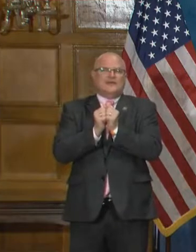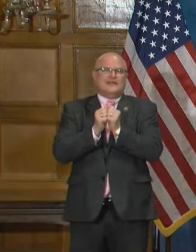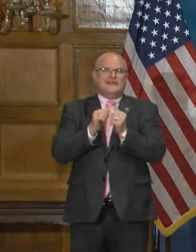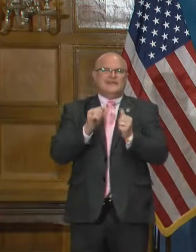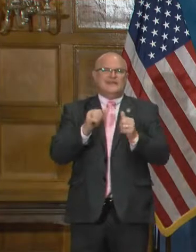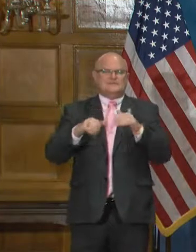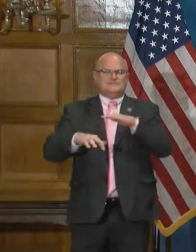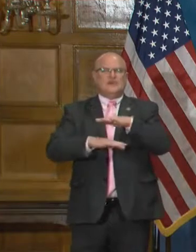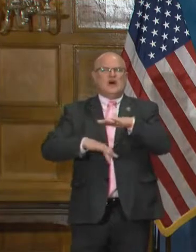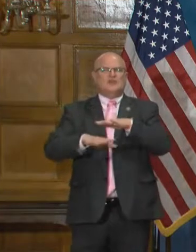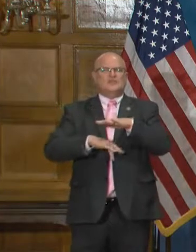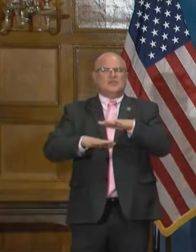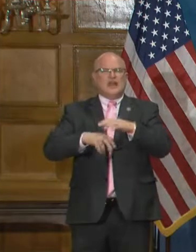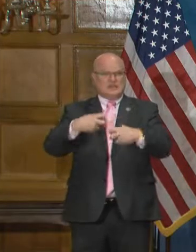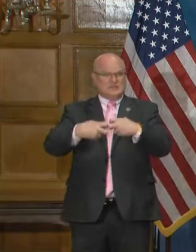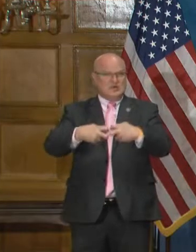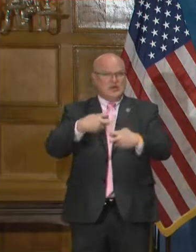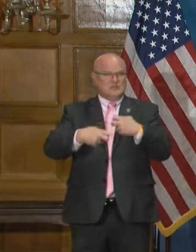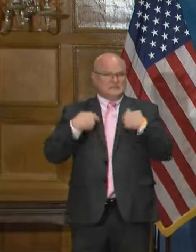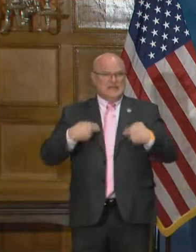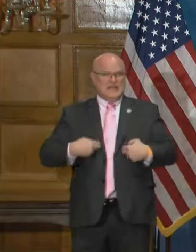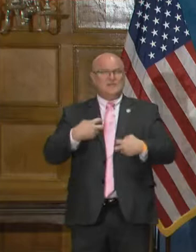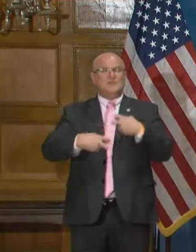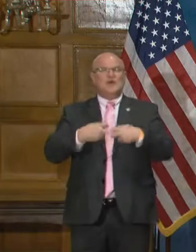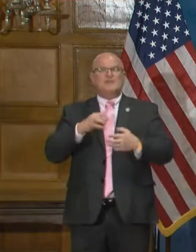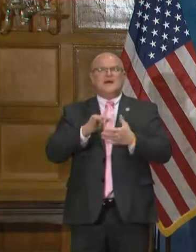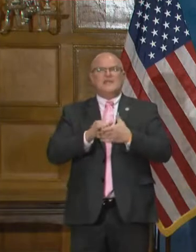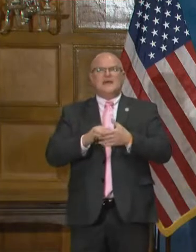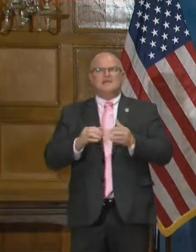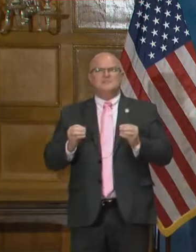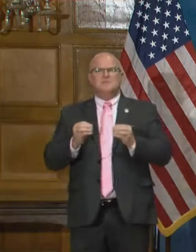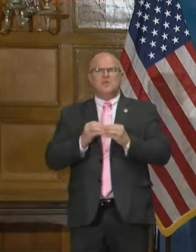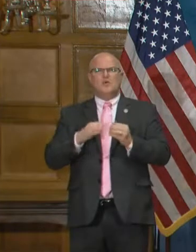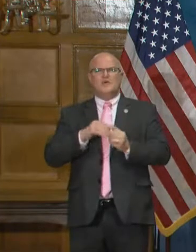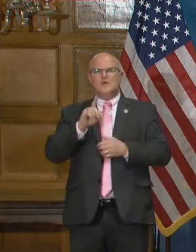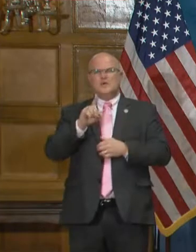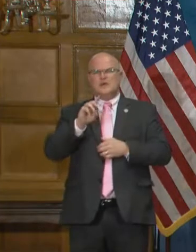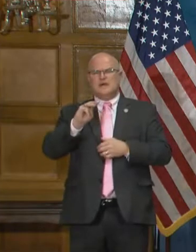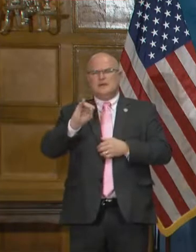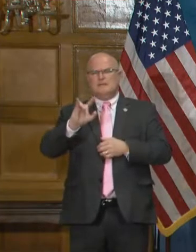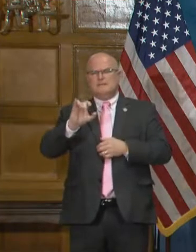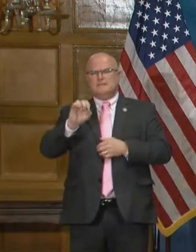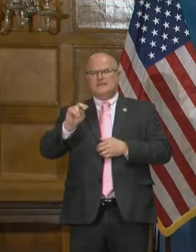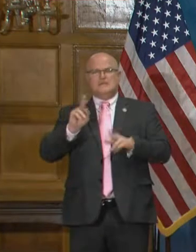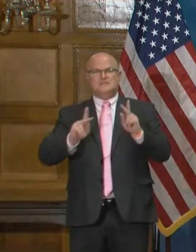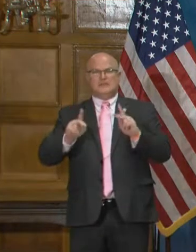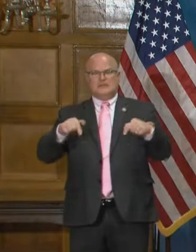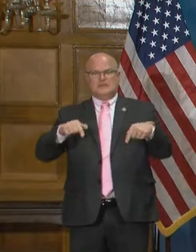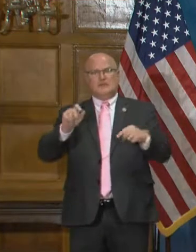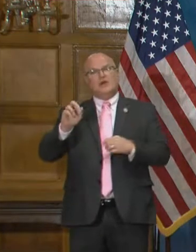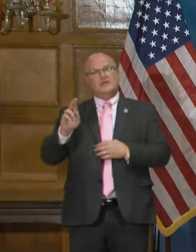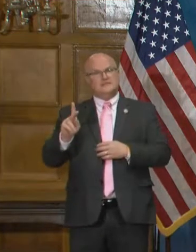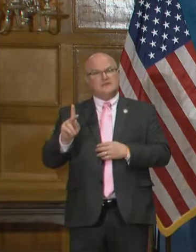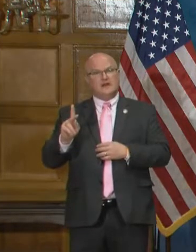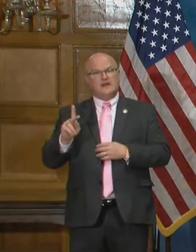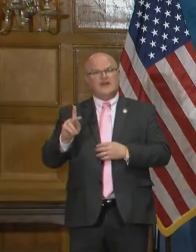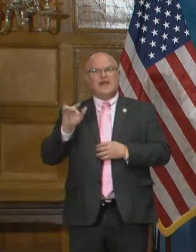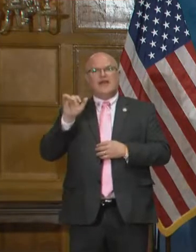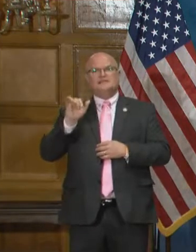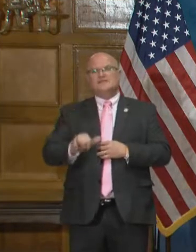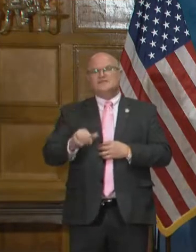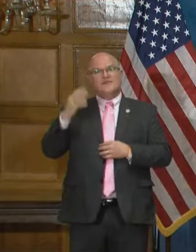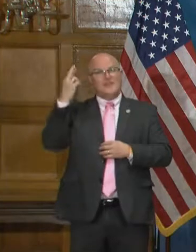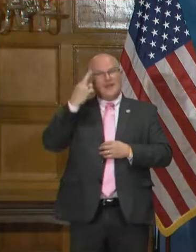underlying conditions that it would be well over a million people, uh, in Arkansas and for that